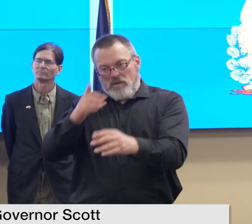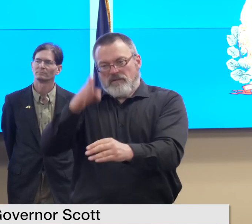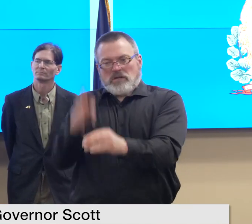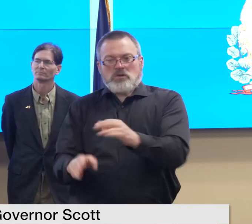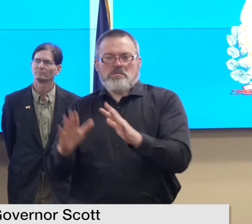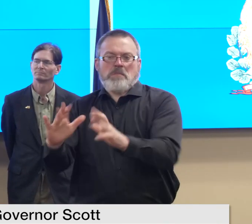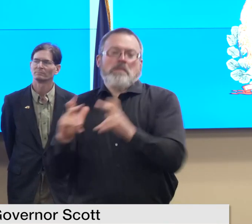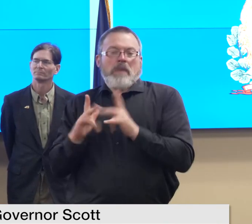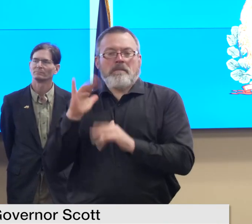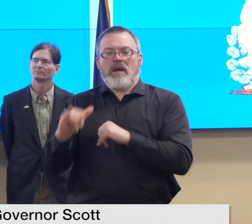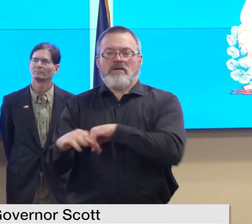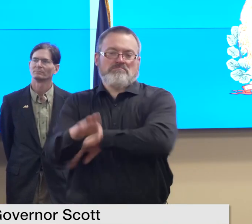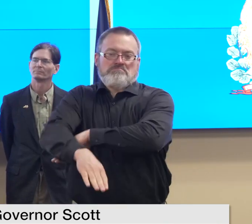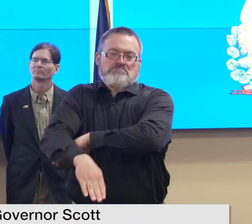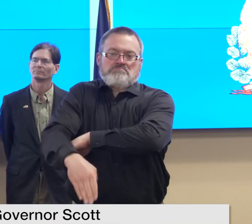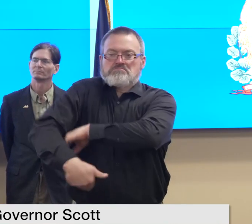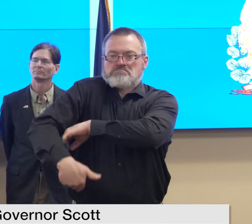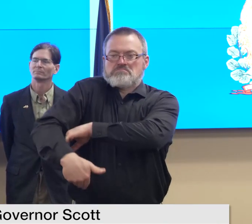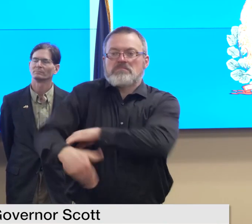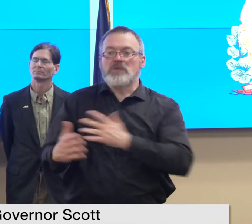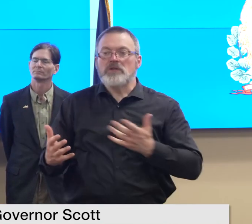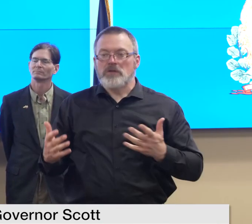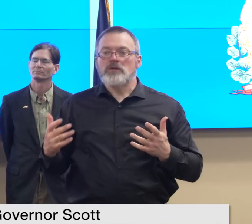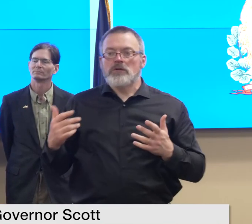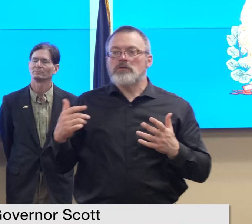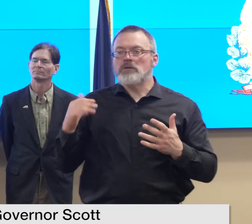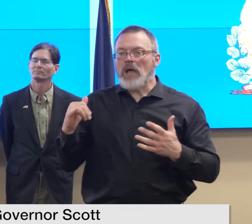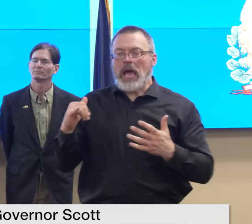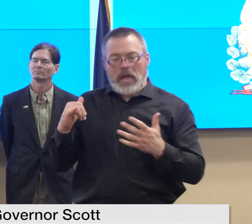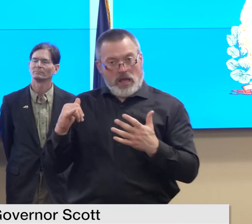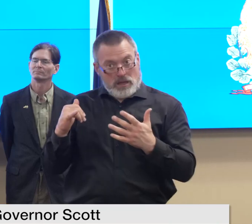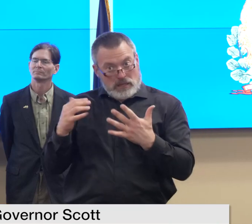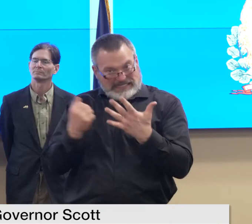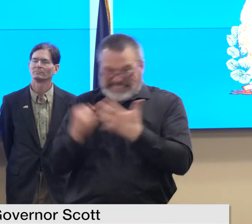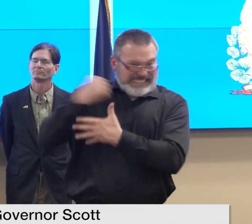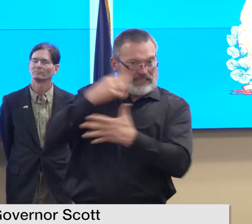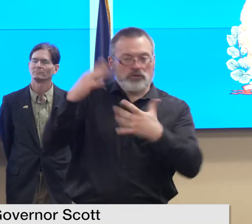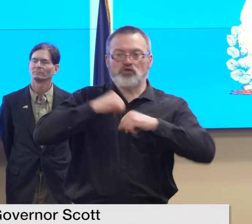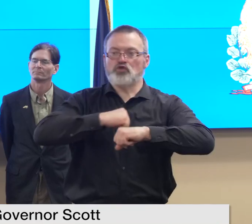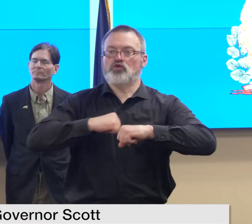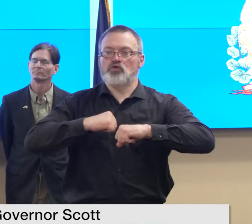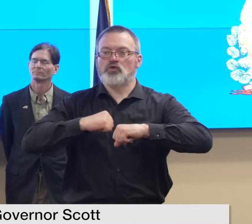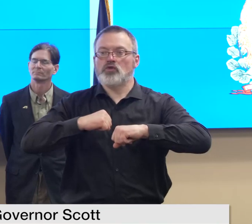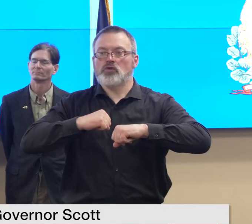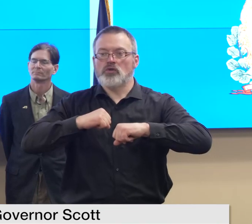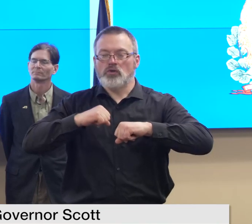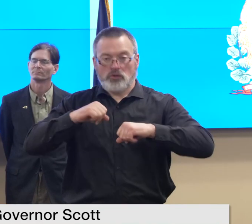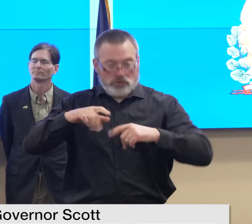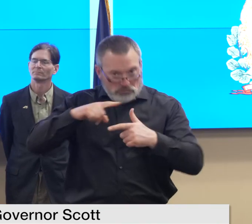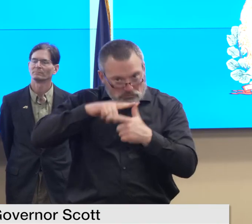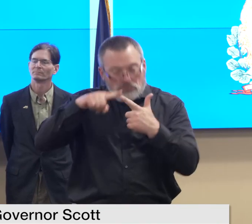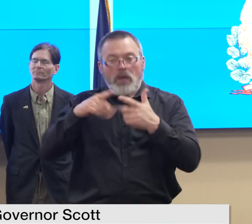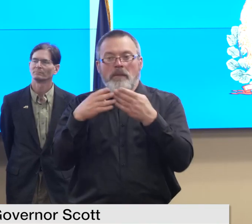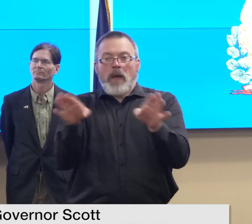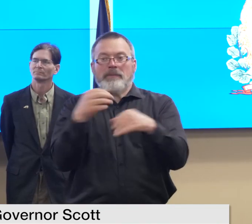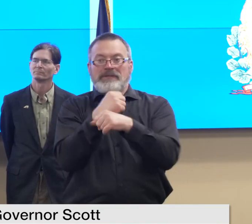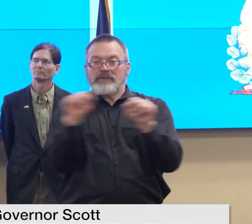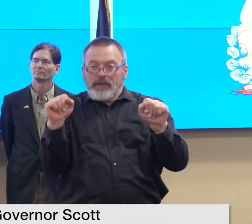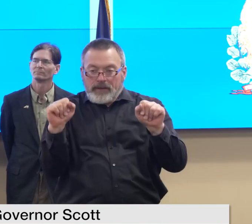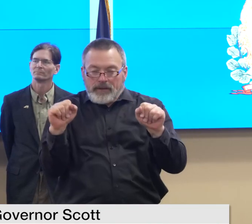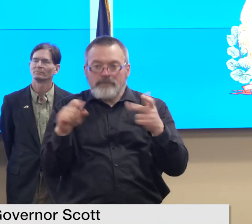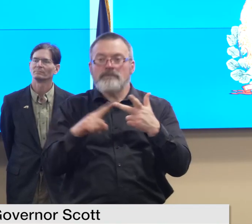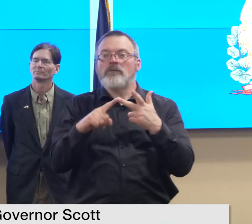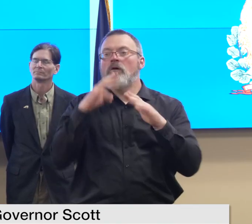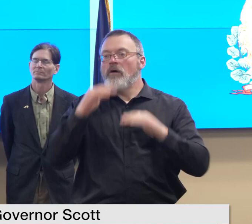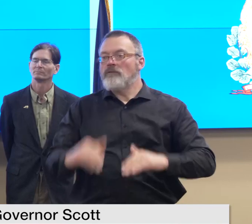prioritizing security public safety flood recovery vulnerable vermonters and in